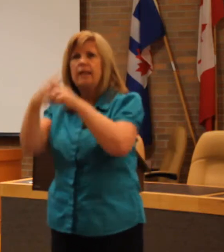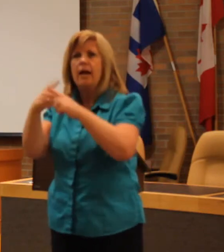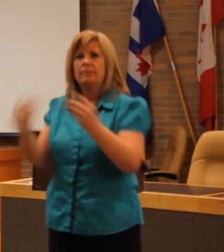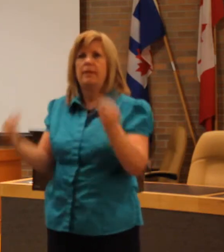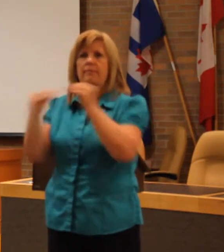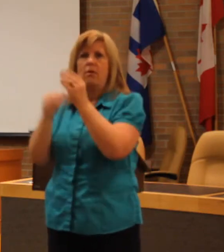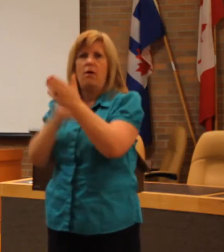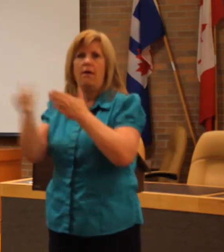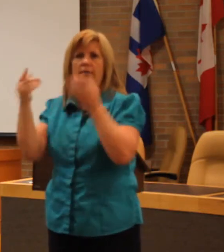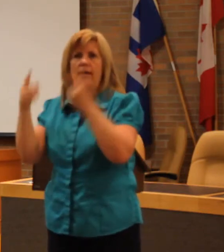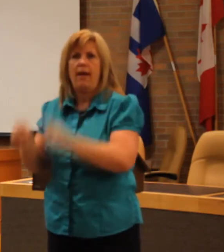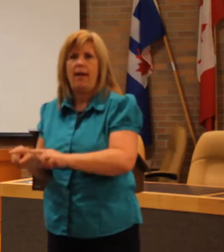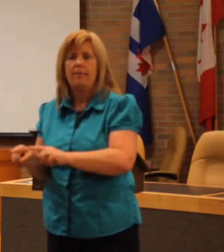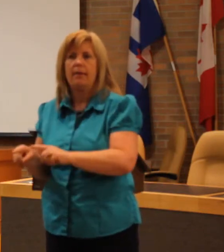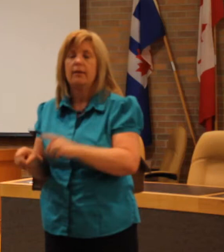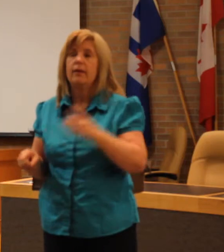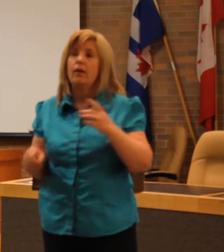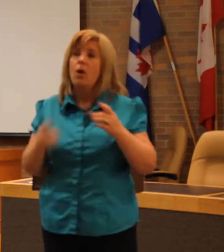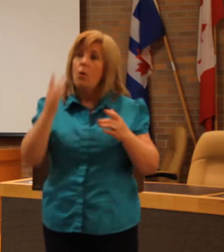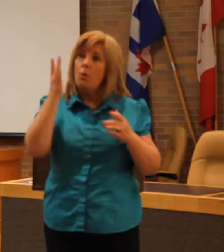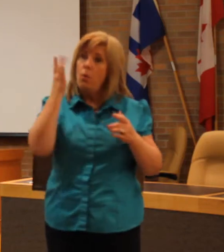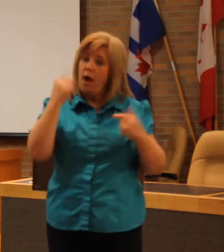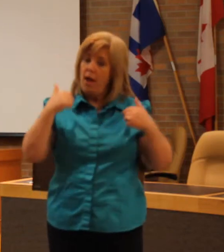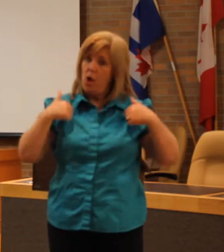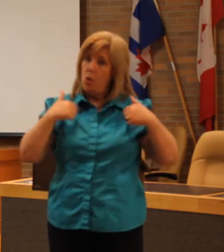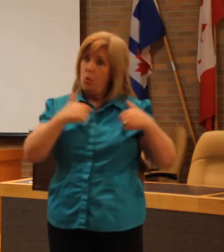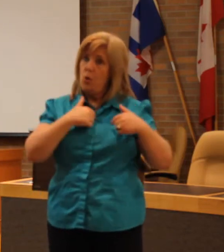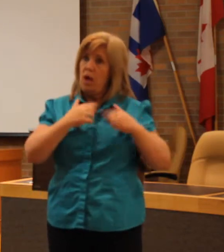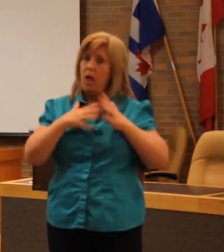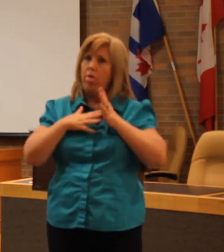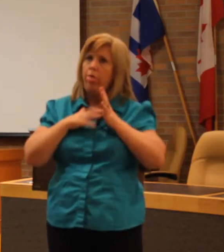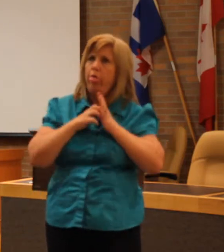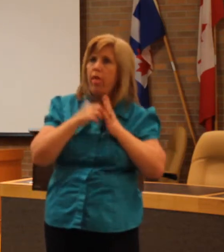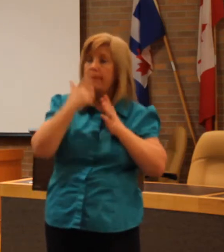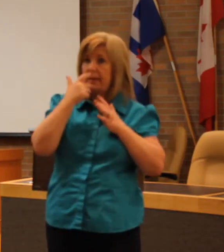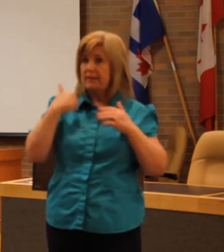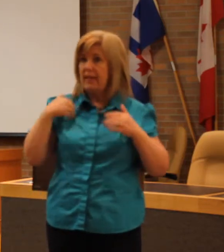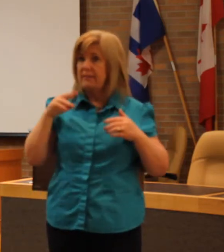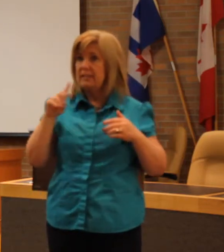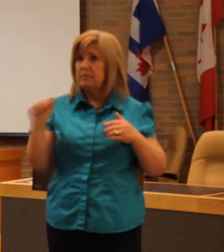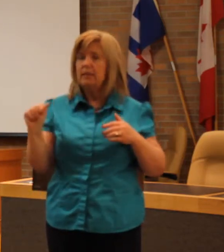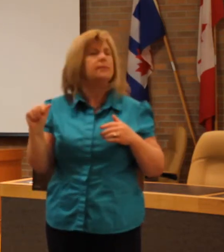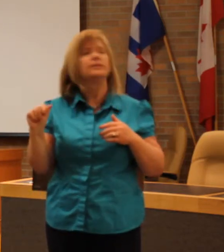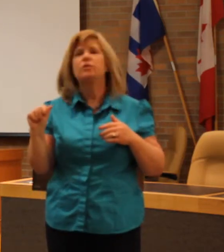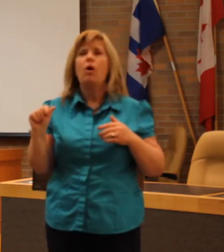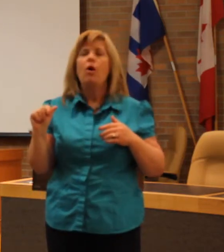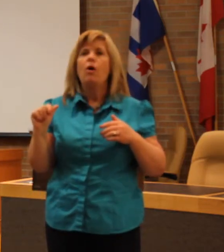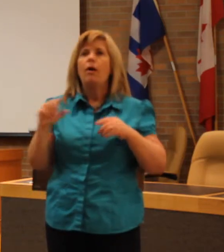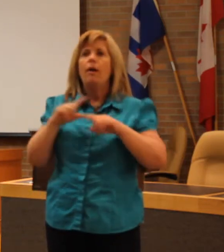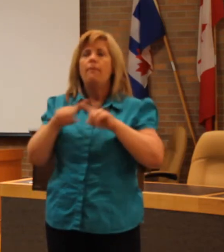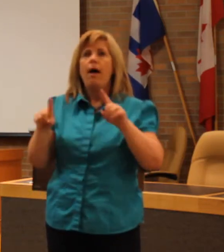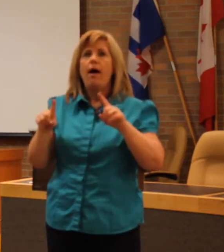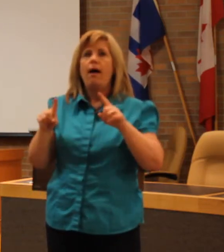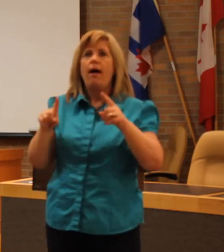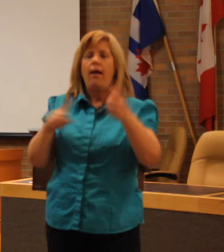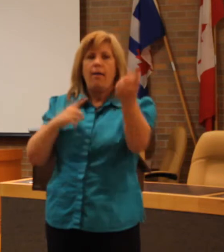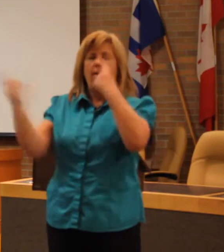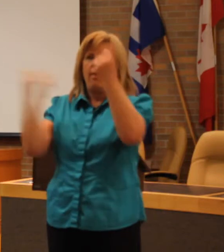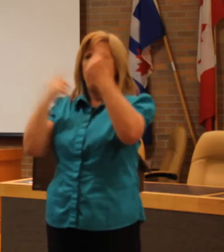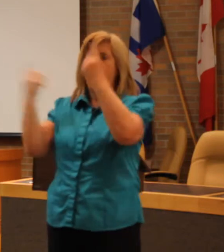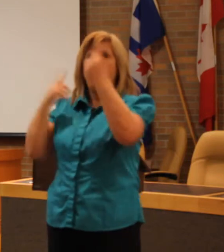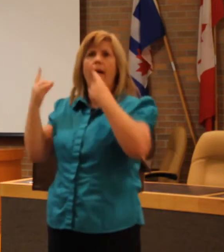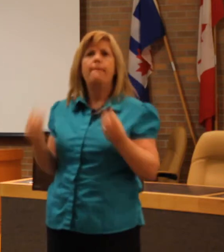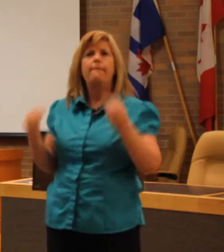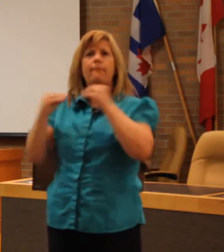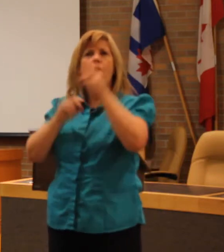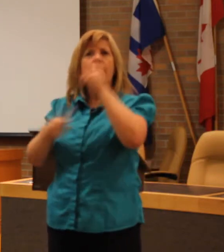because our disabilities make us more vulnerable, but again, we have so many more people we have to let into our lives. We